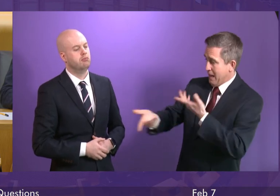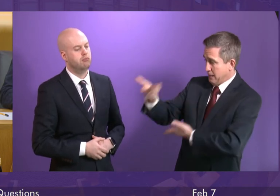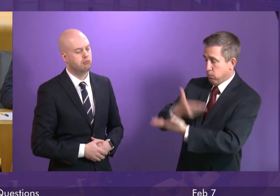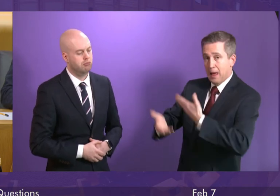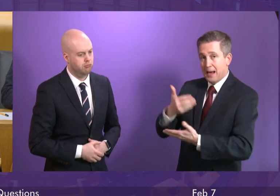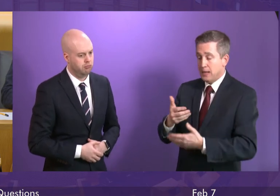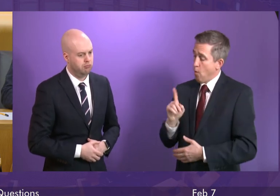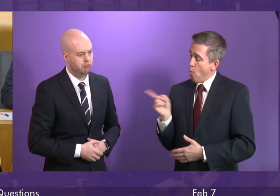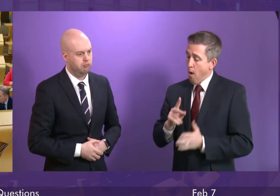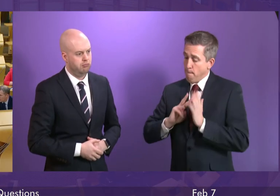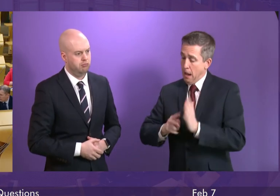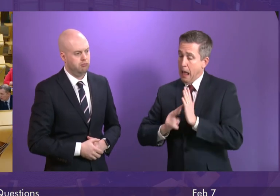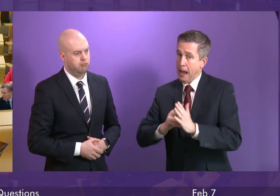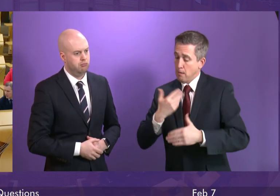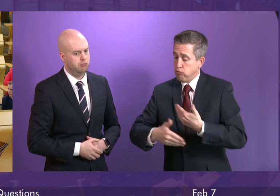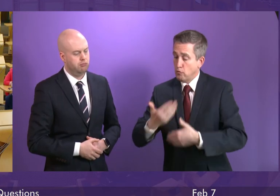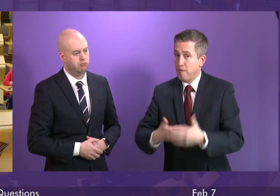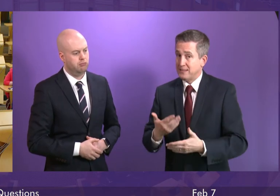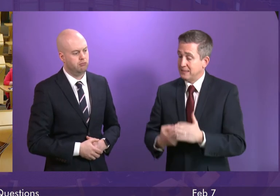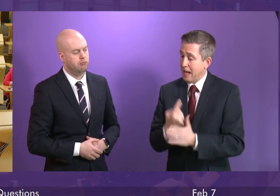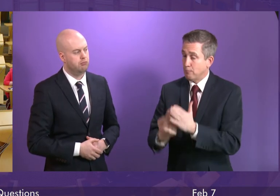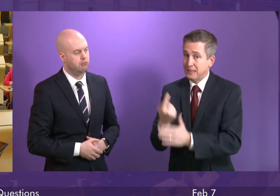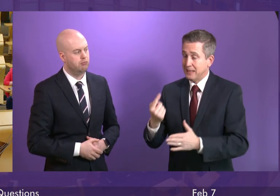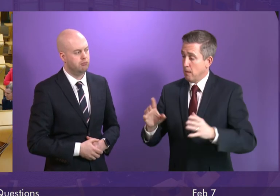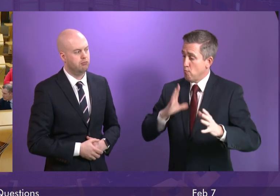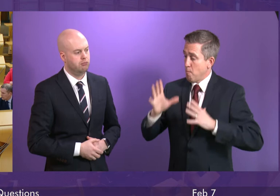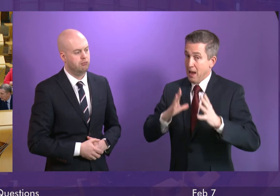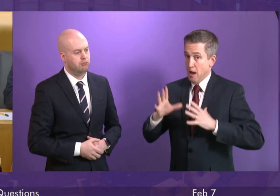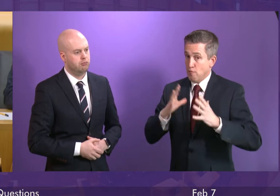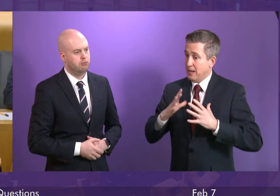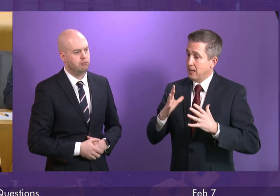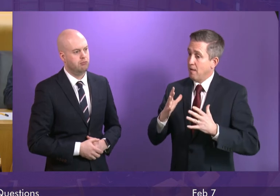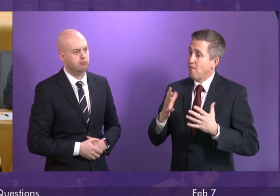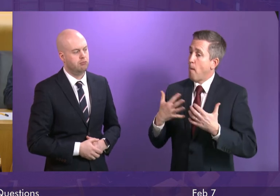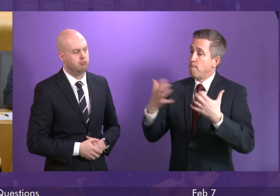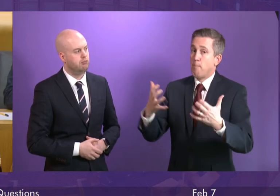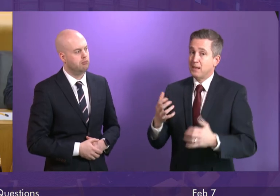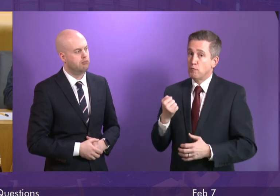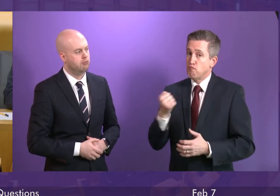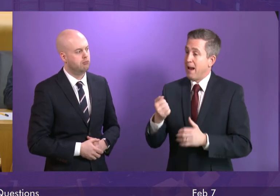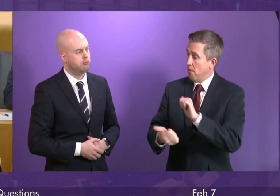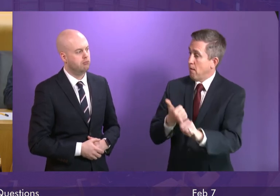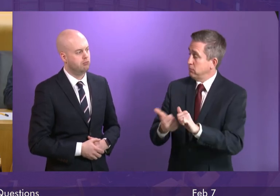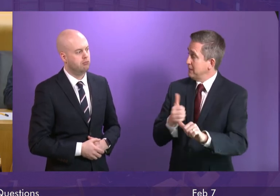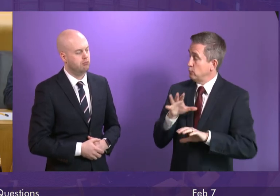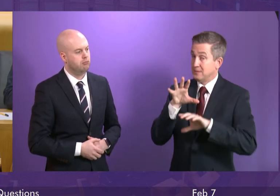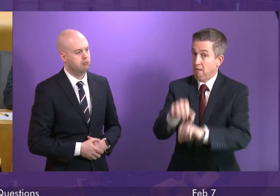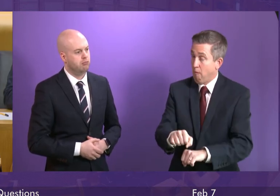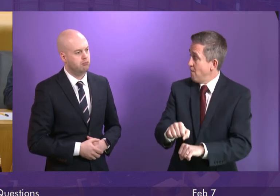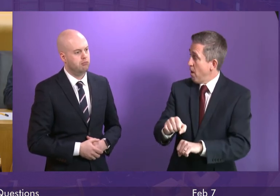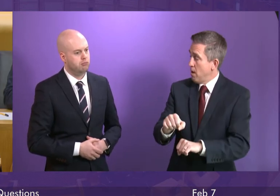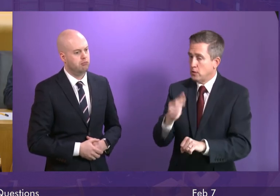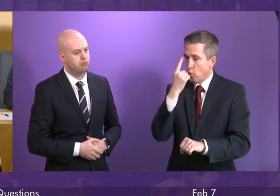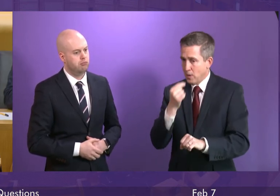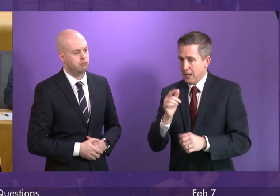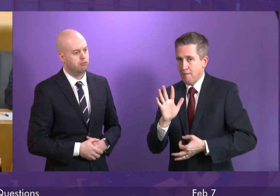progress is being made on the urgently needed preparation for a public rail operator that will operate their